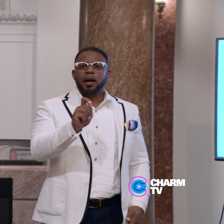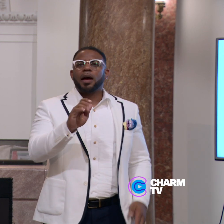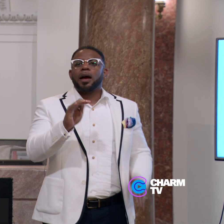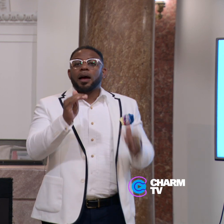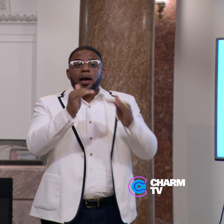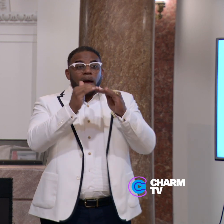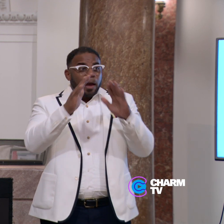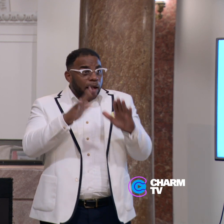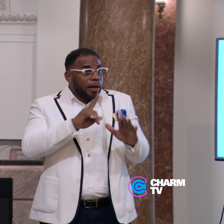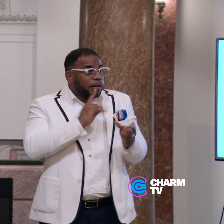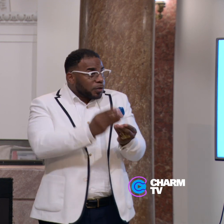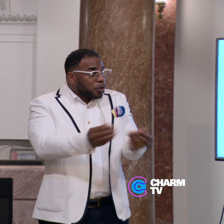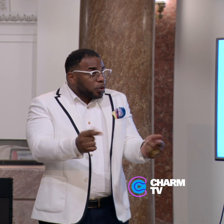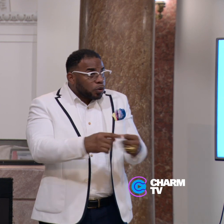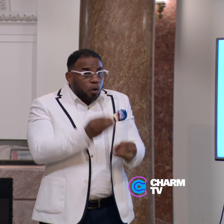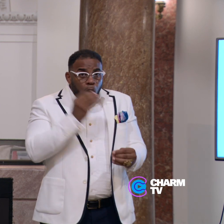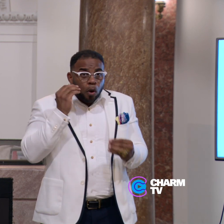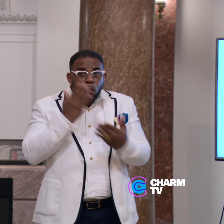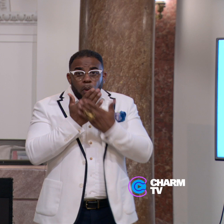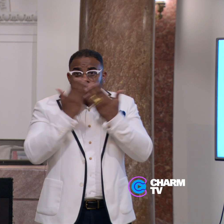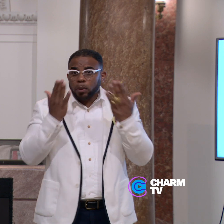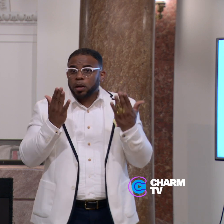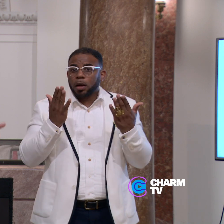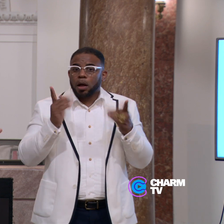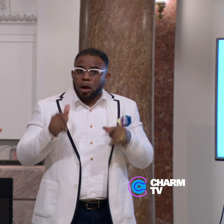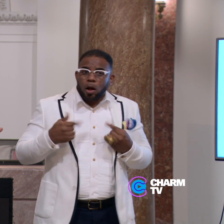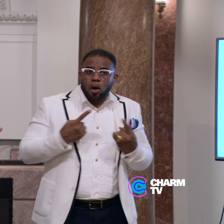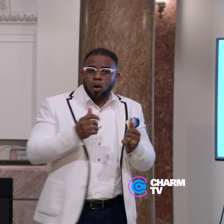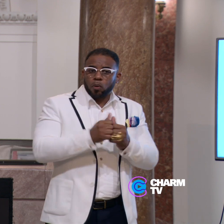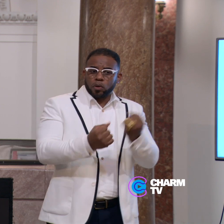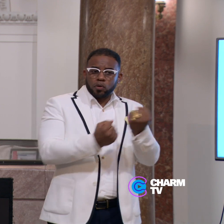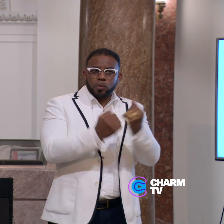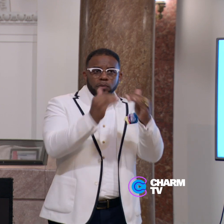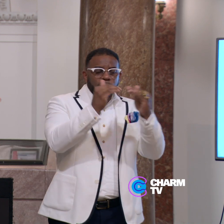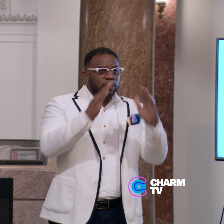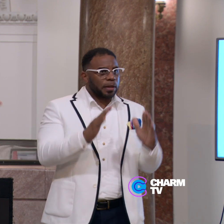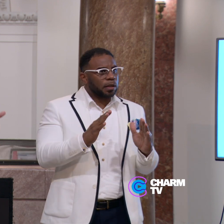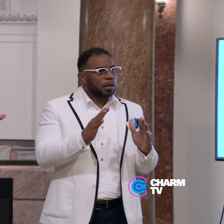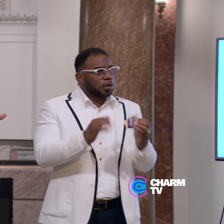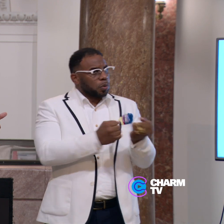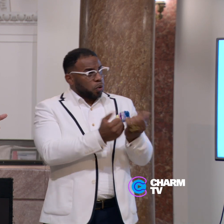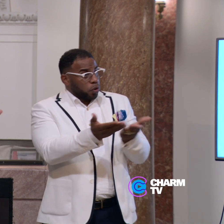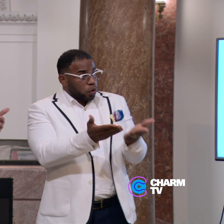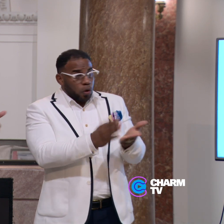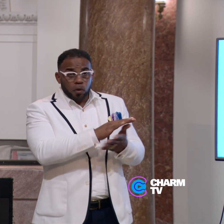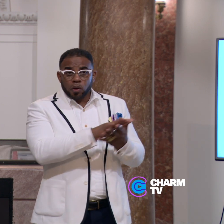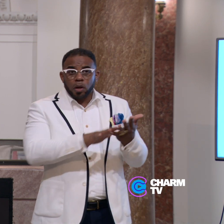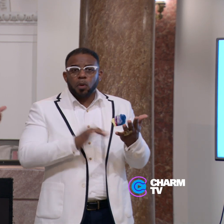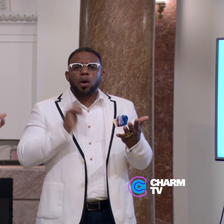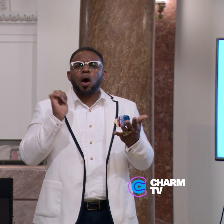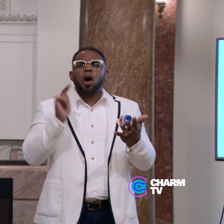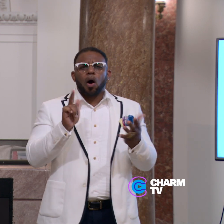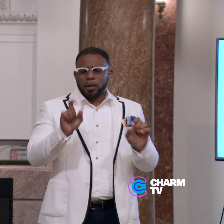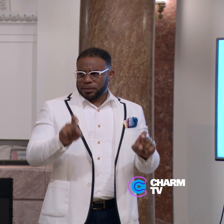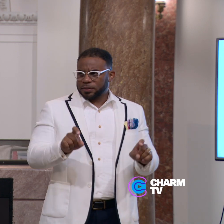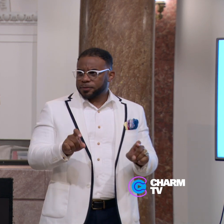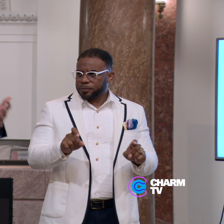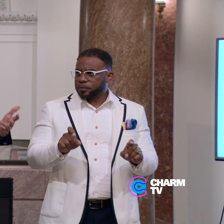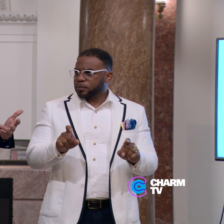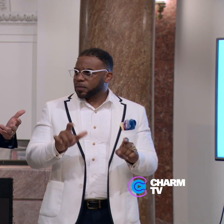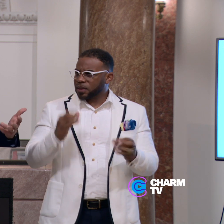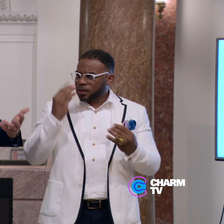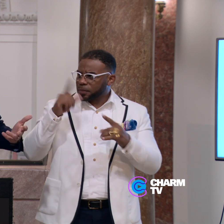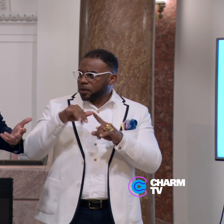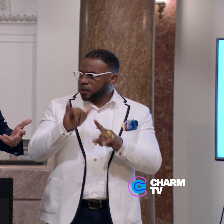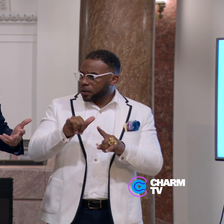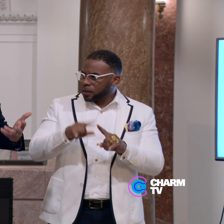Housing is the solution to homelessness, along with the supportive housing, the supportive services that we all need. And let's